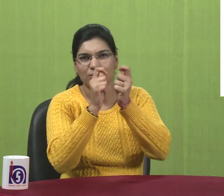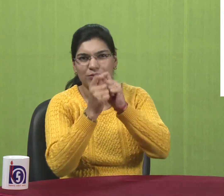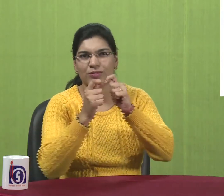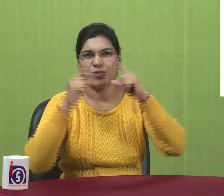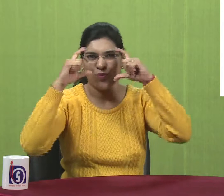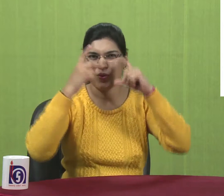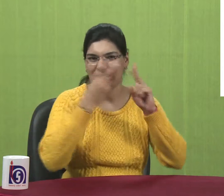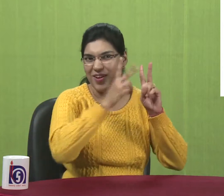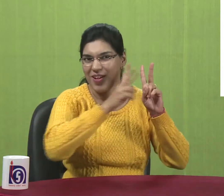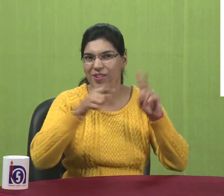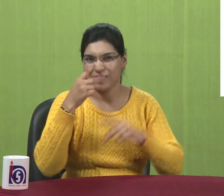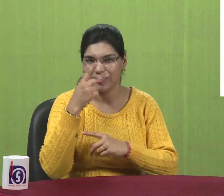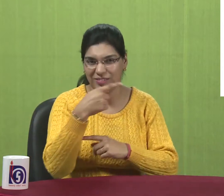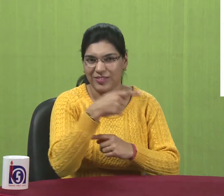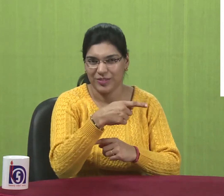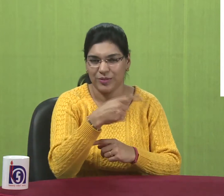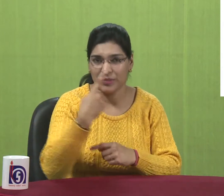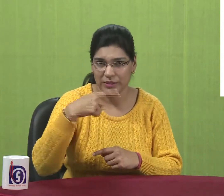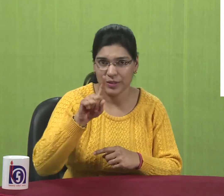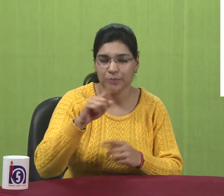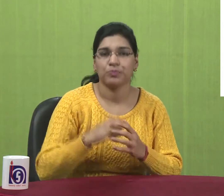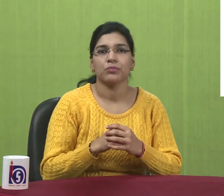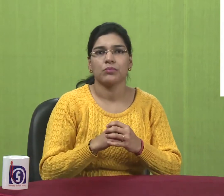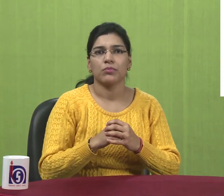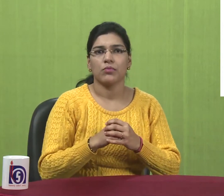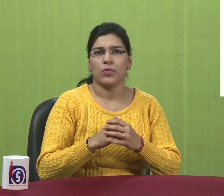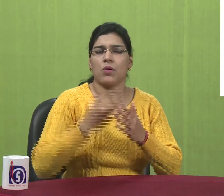different windows that are visible to you in the slide.